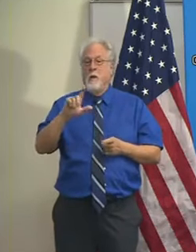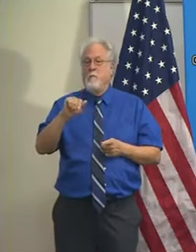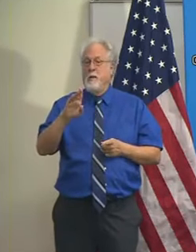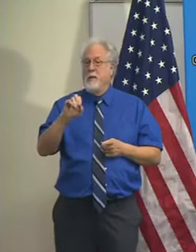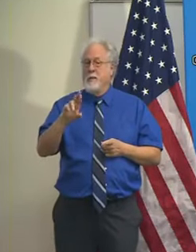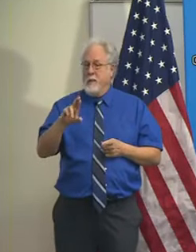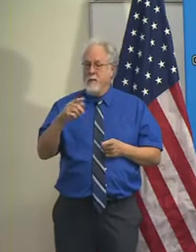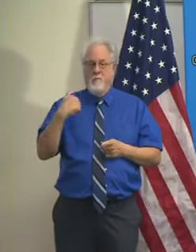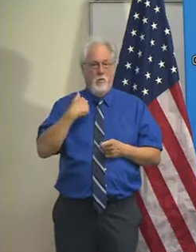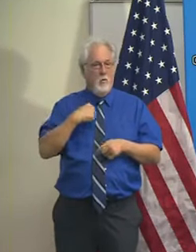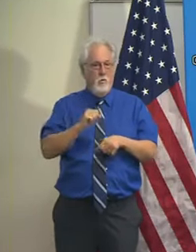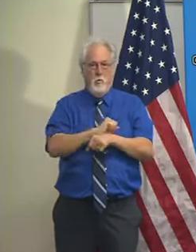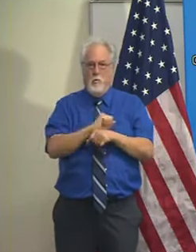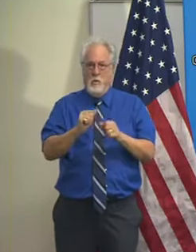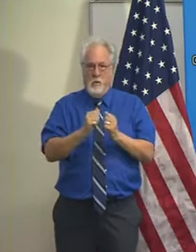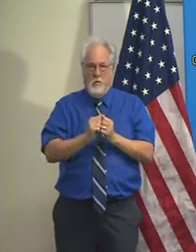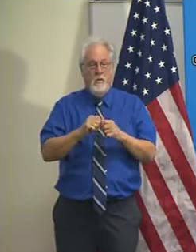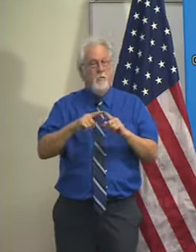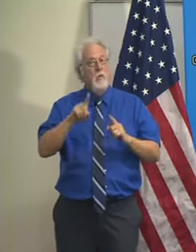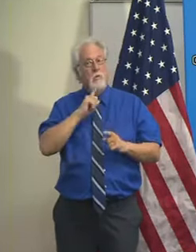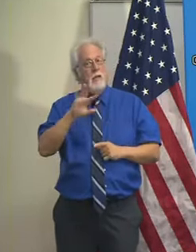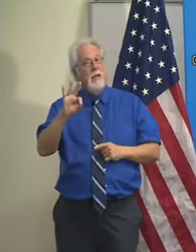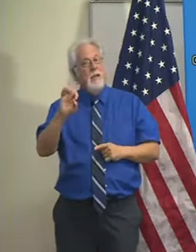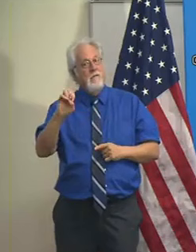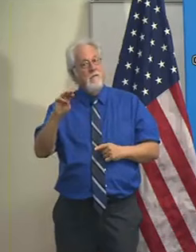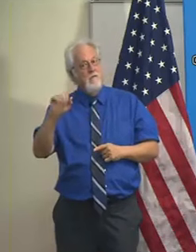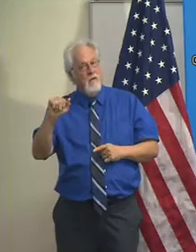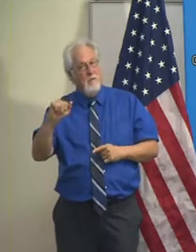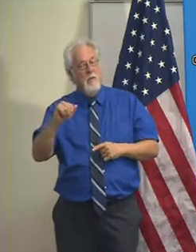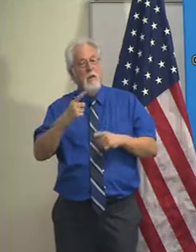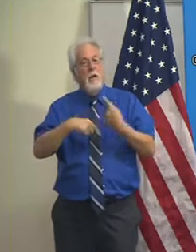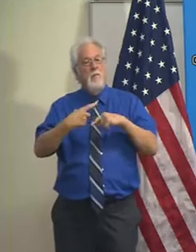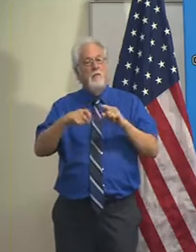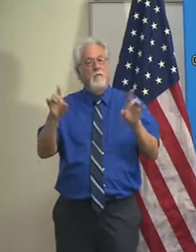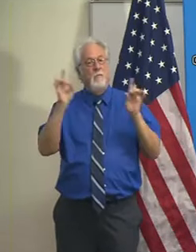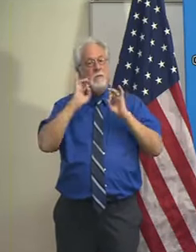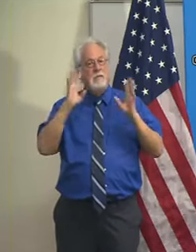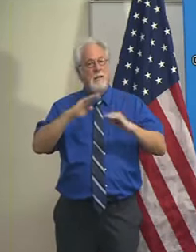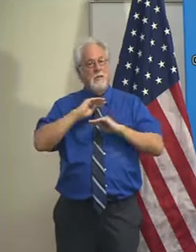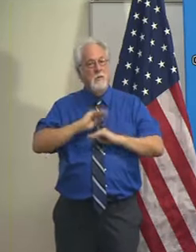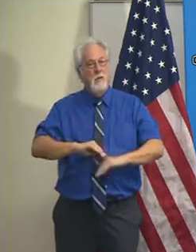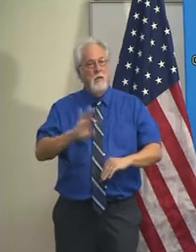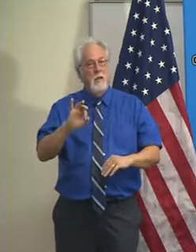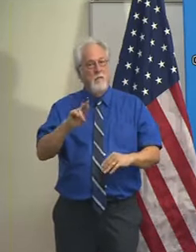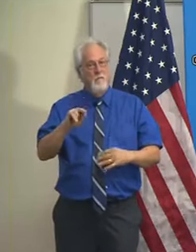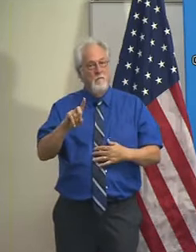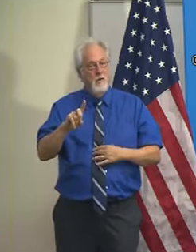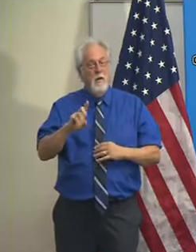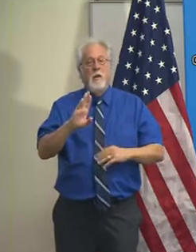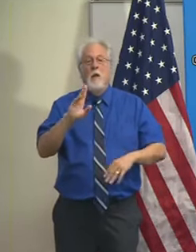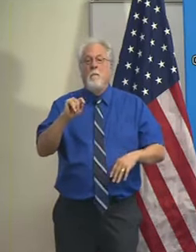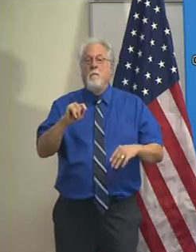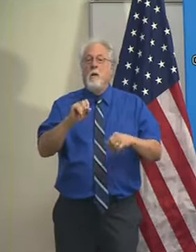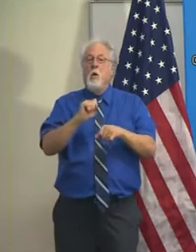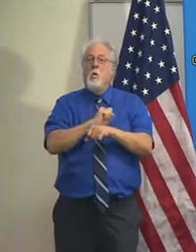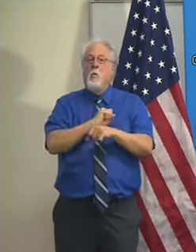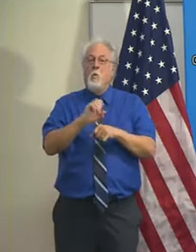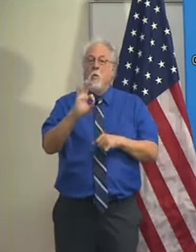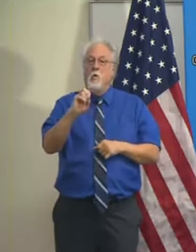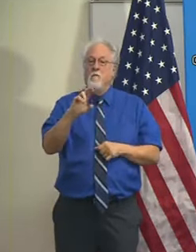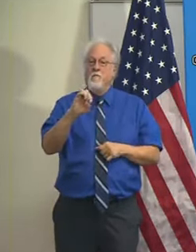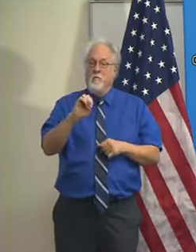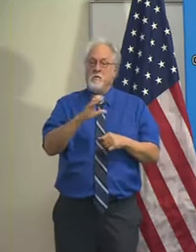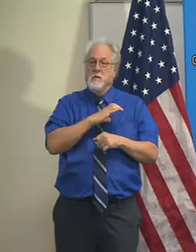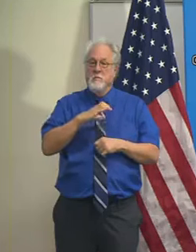working with. It's actually FEMA. The money is coming out of the disaster relief fund. But the Workforce Commission received